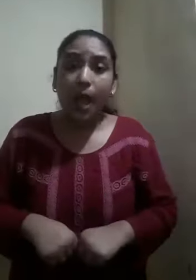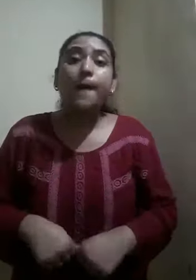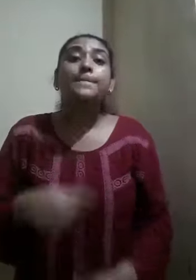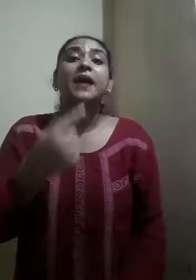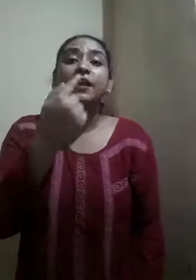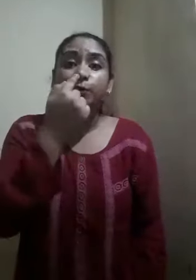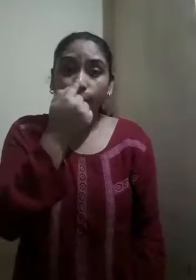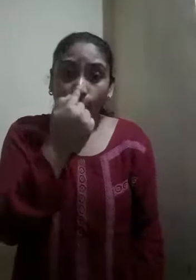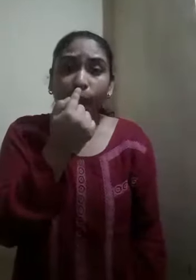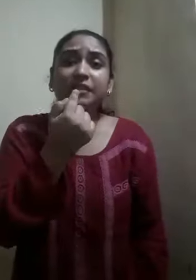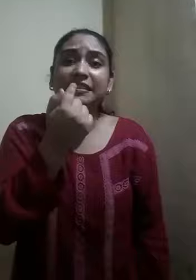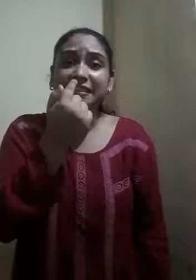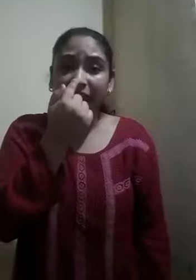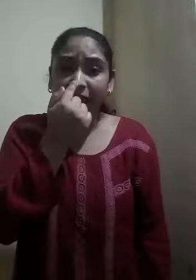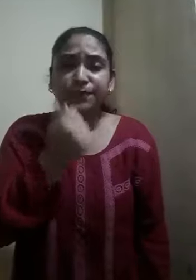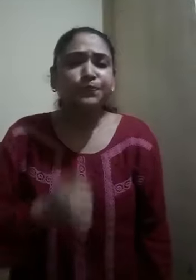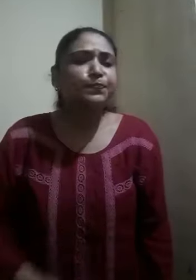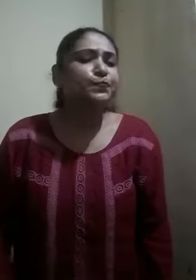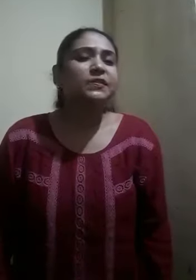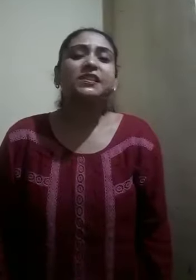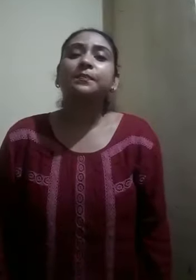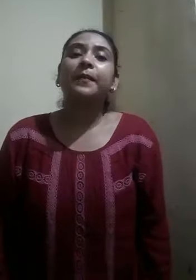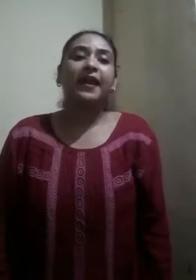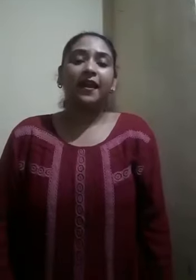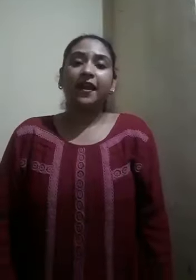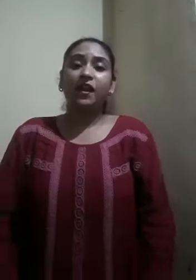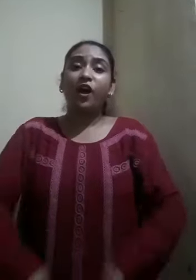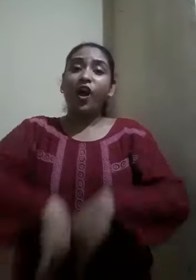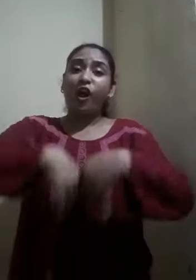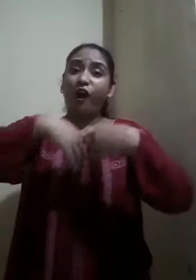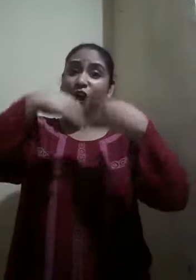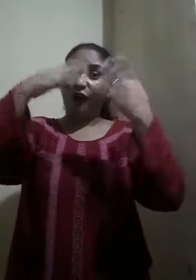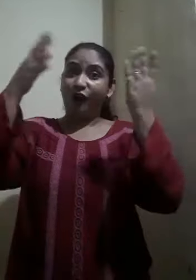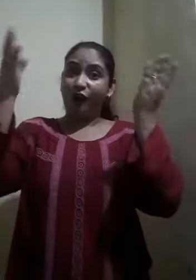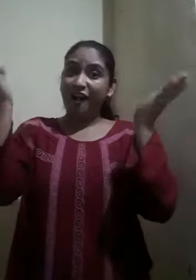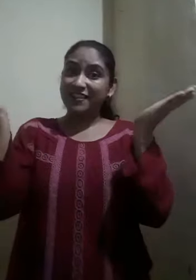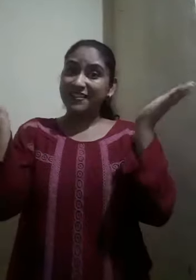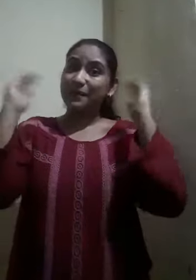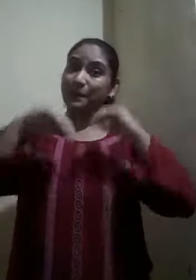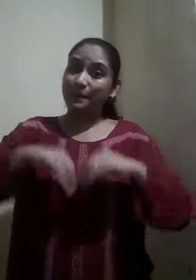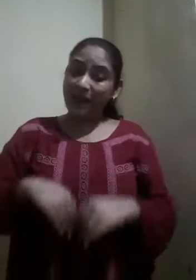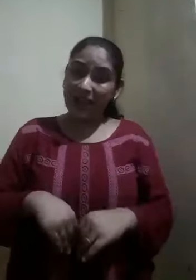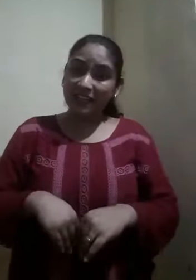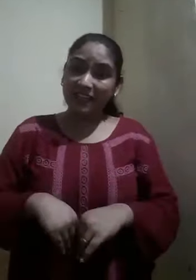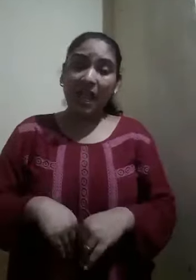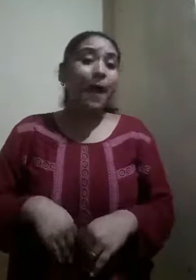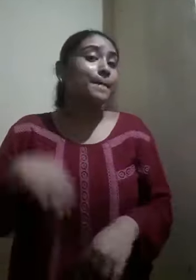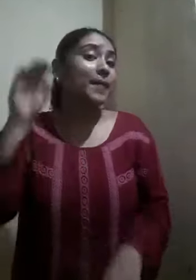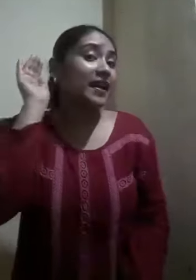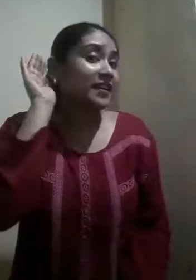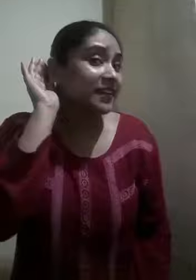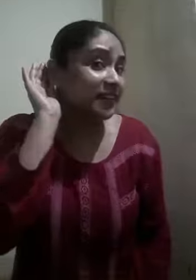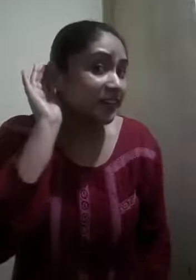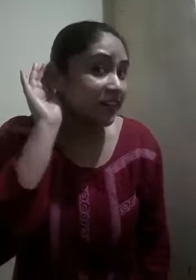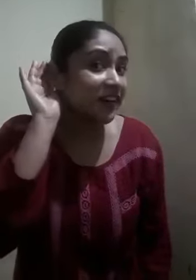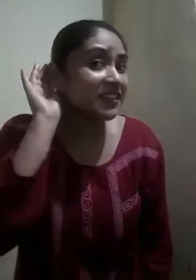my nose can smell hot bun, my ears